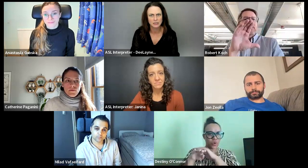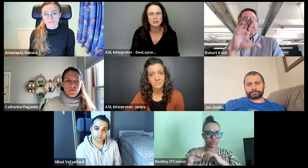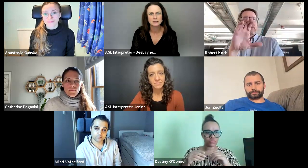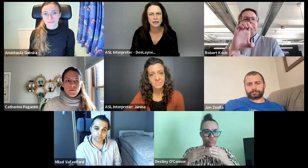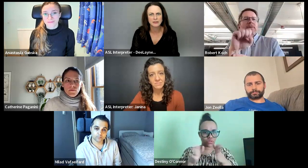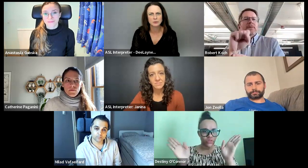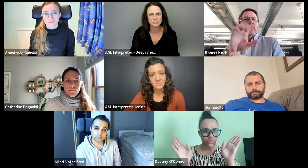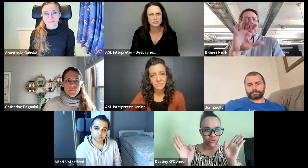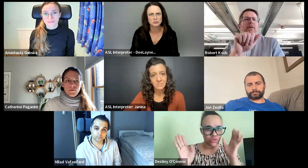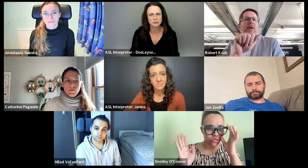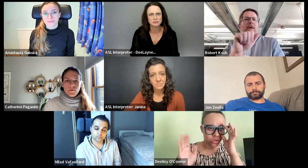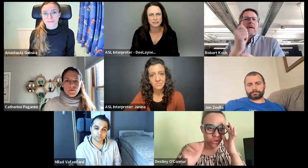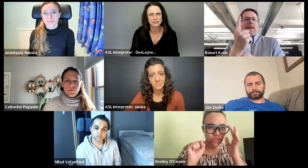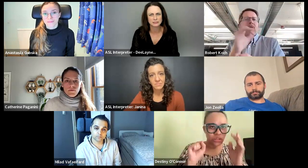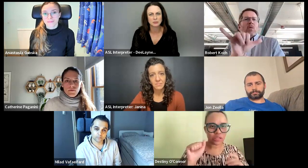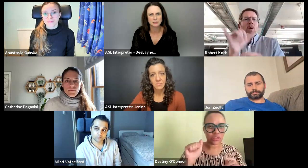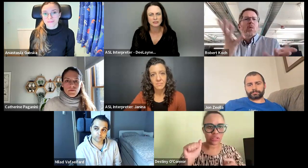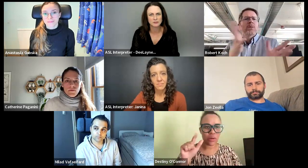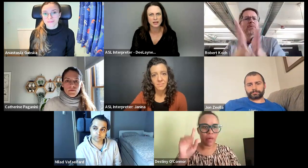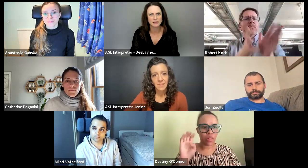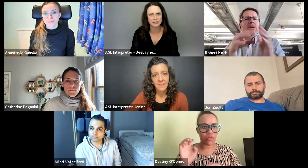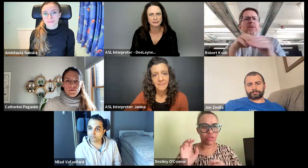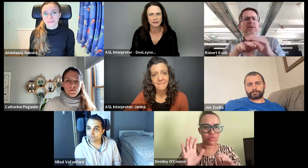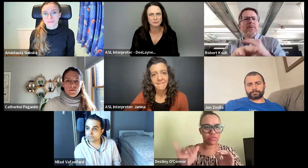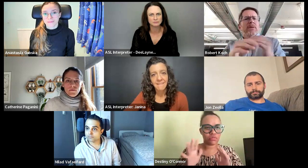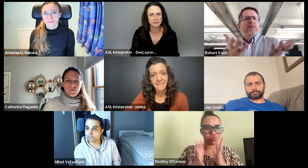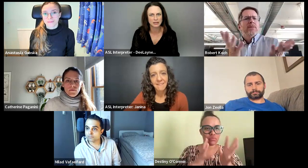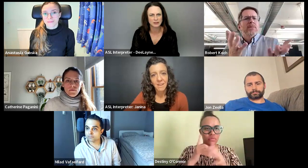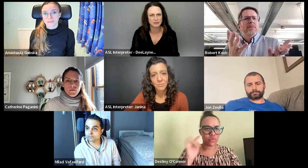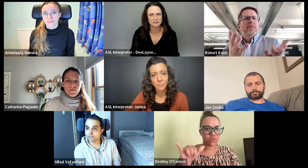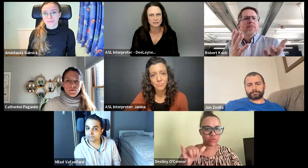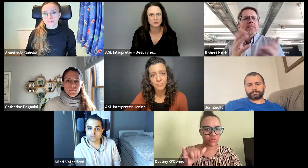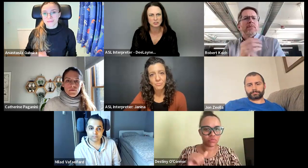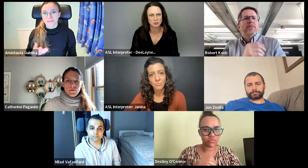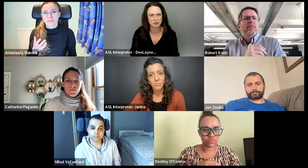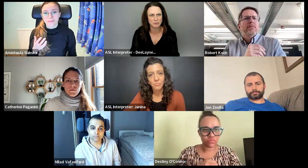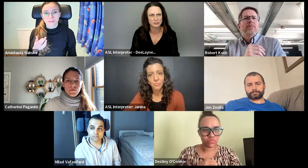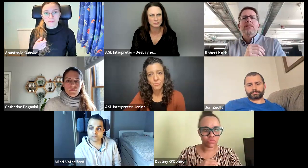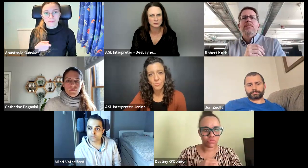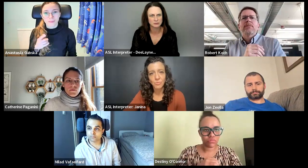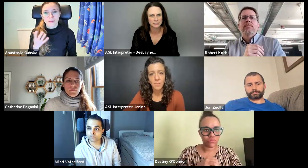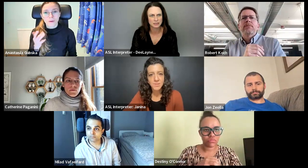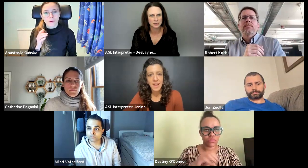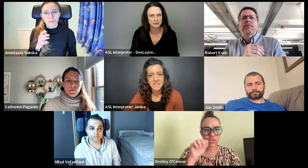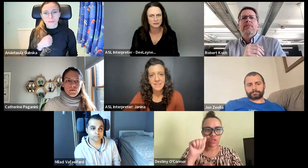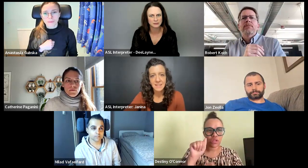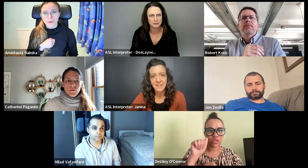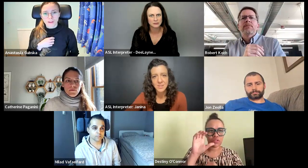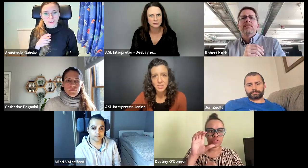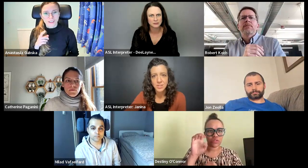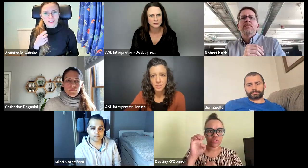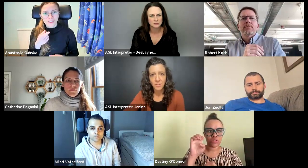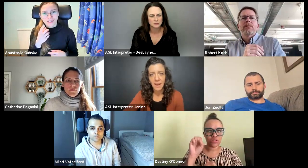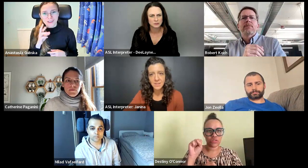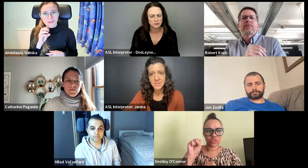that. Yeah. think we're just using accessibility for that. Like, um, I think accessibility is pretty common. Rob's asking